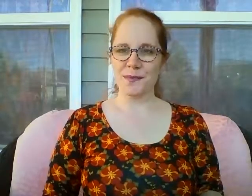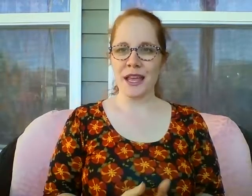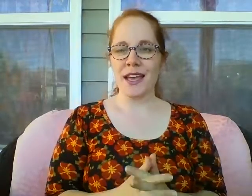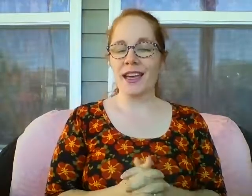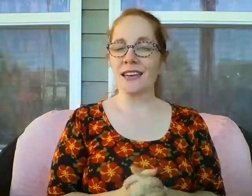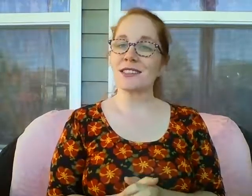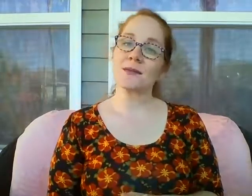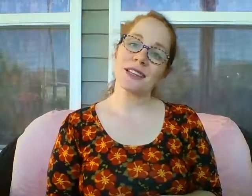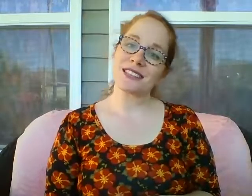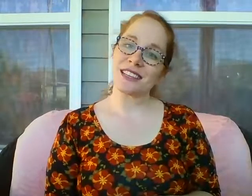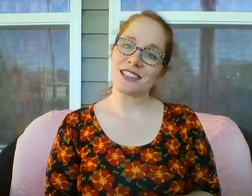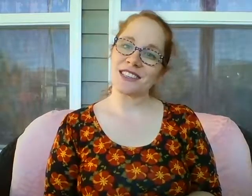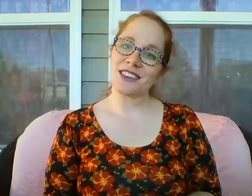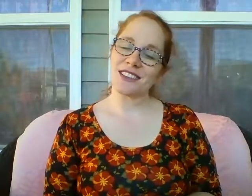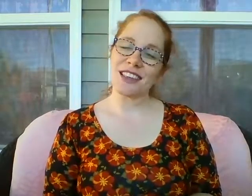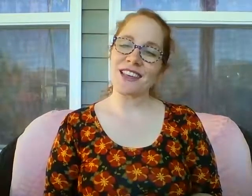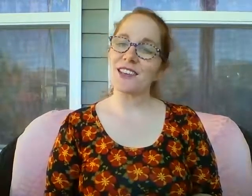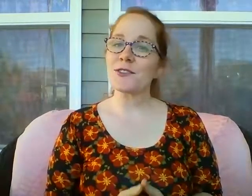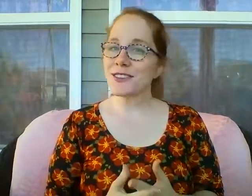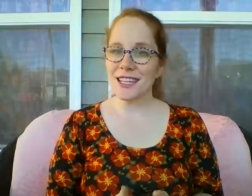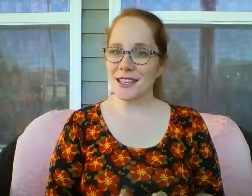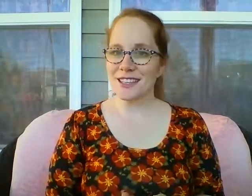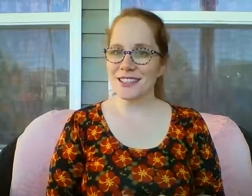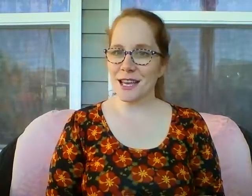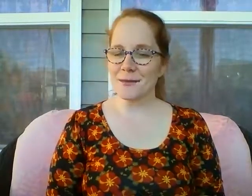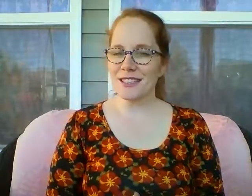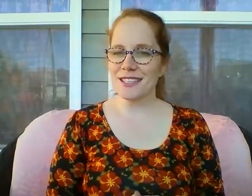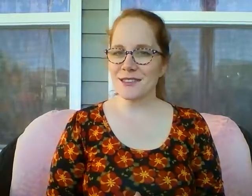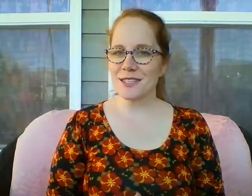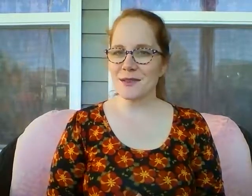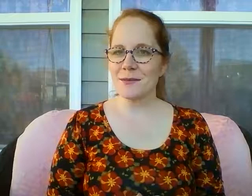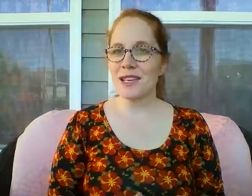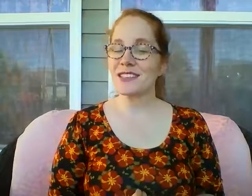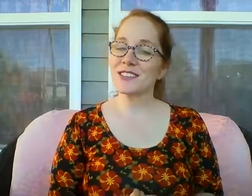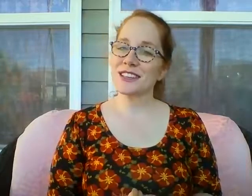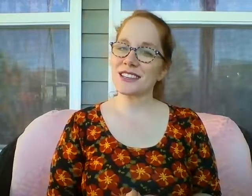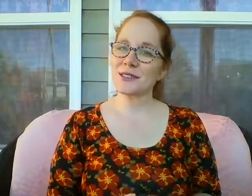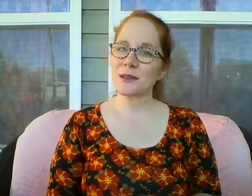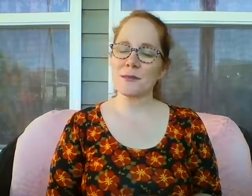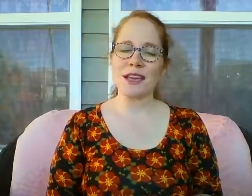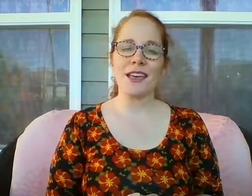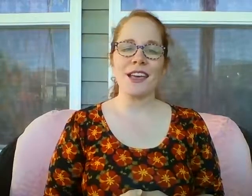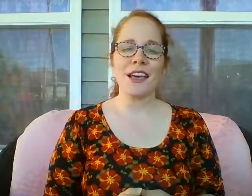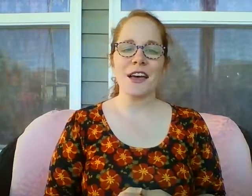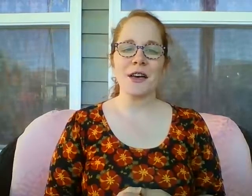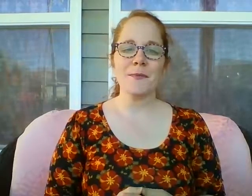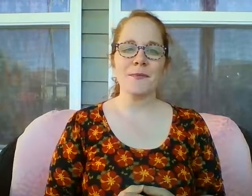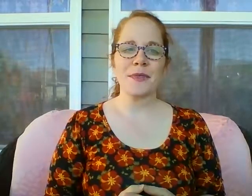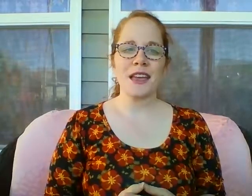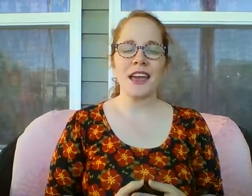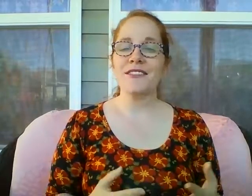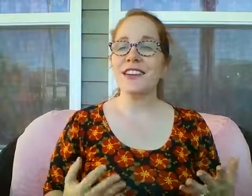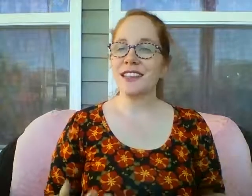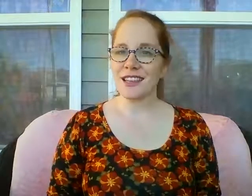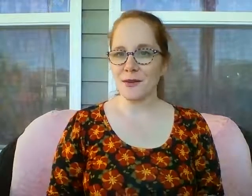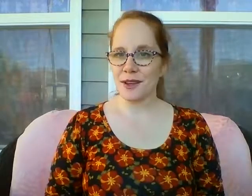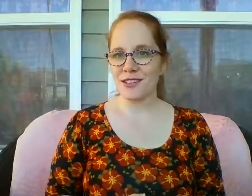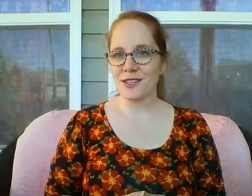And I just wanted to let you know, thank you for taking this tapping sequence with me and doing this with me. Everything that we are doing